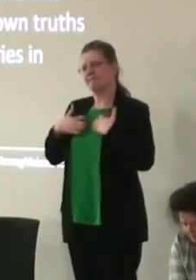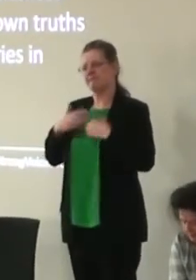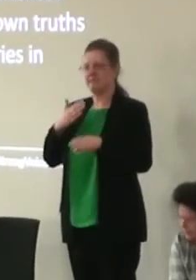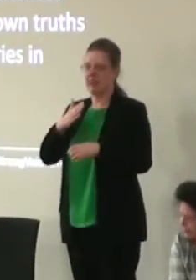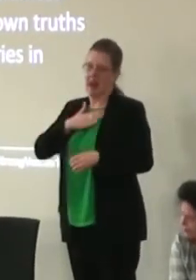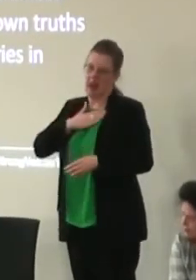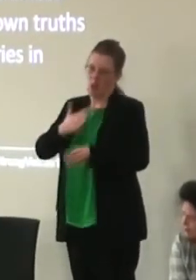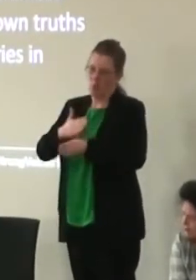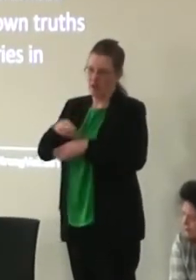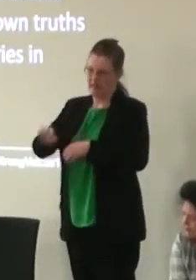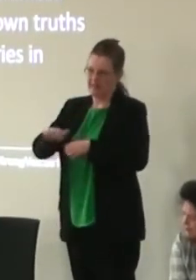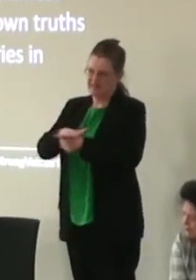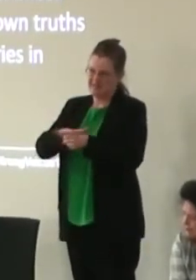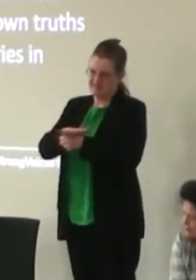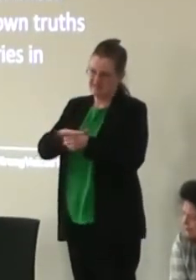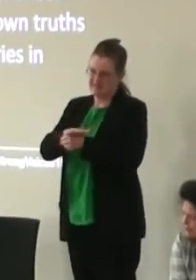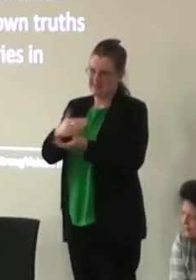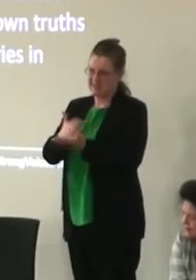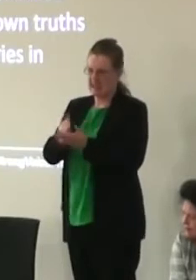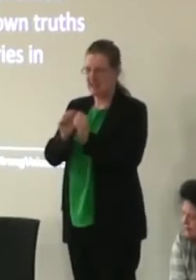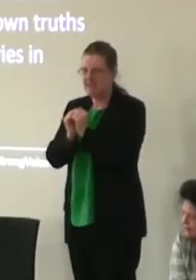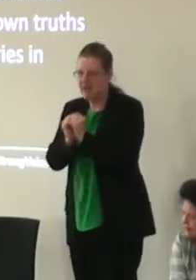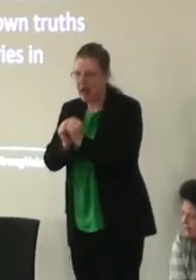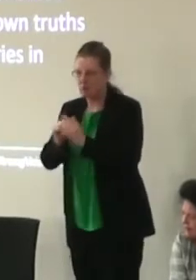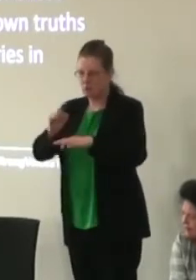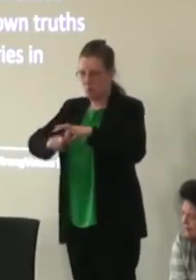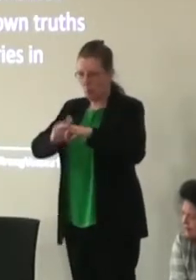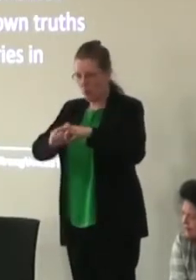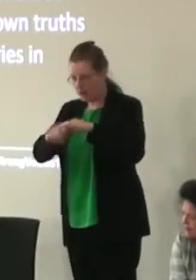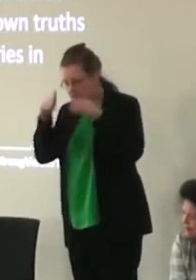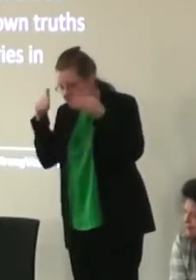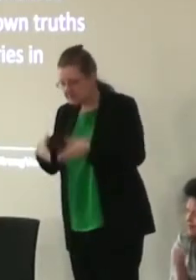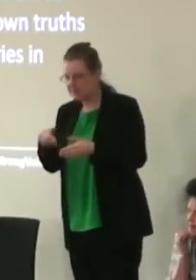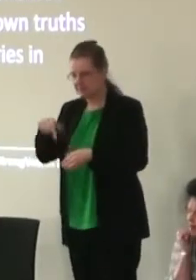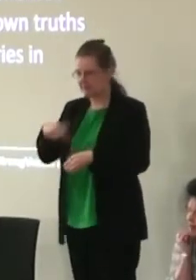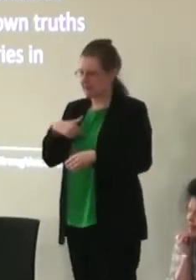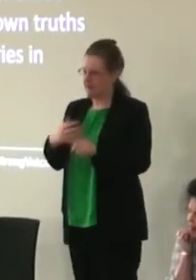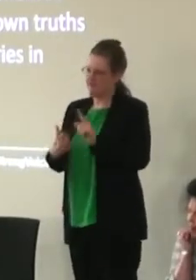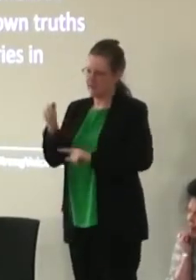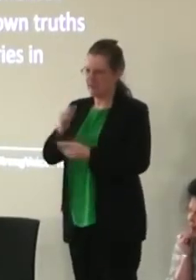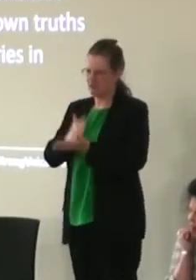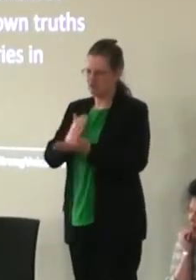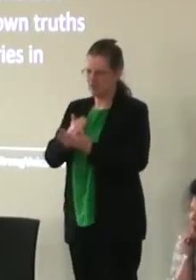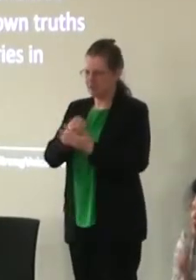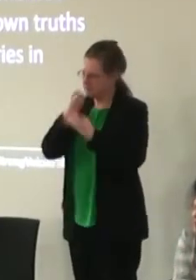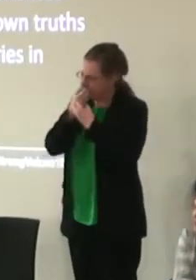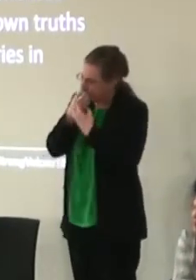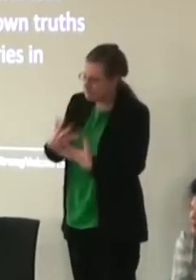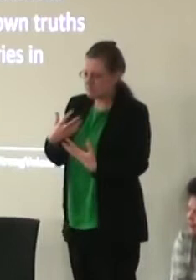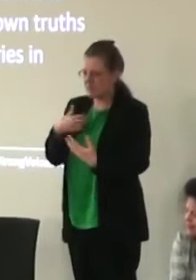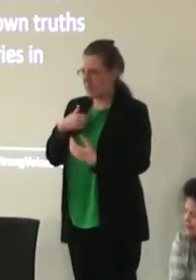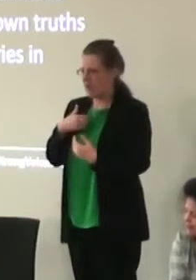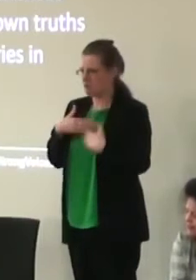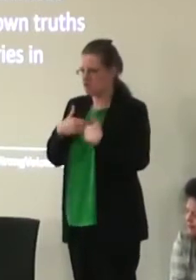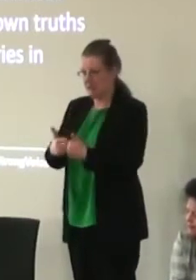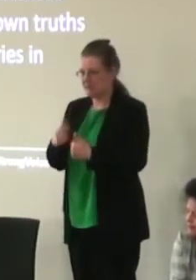in this sector is the values and the quality that we attend to. find it really nourishing and I'm grateful for it.